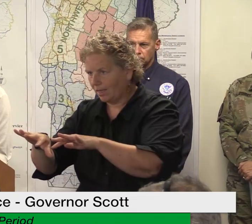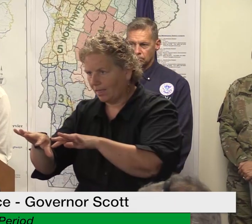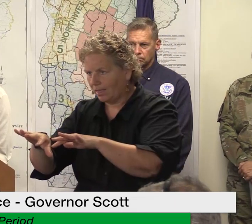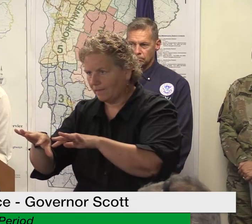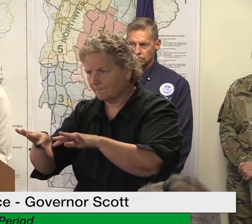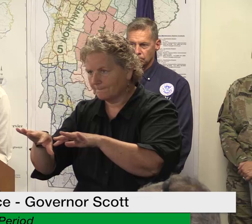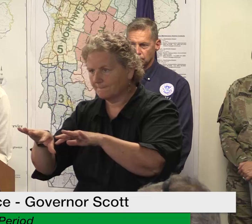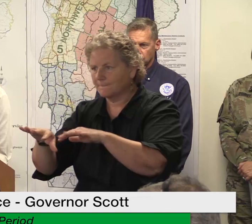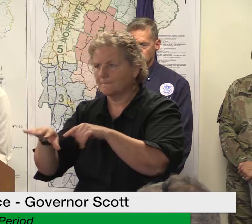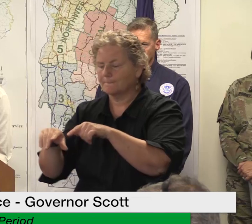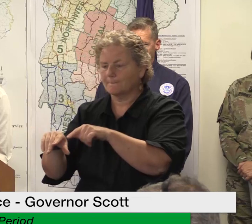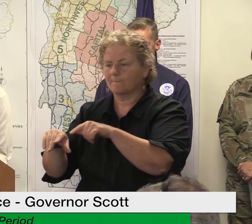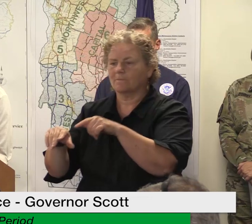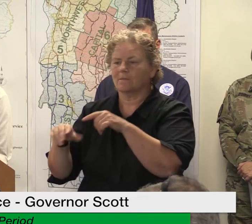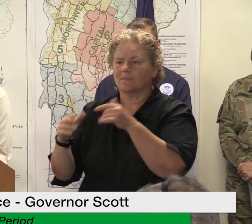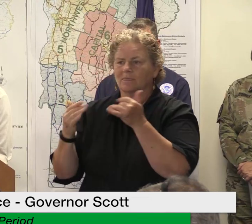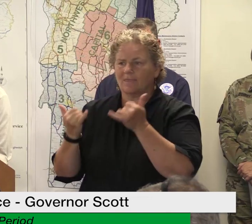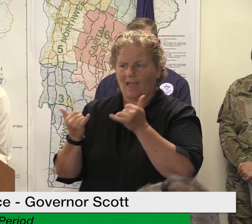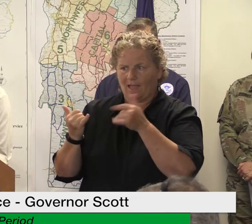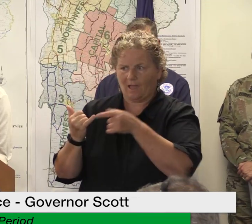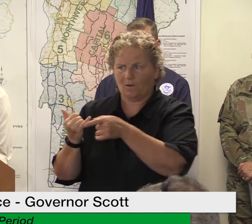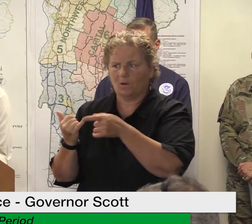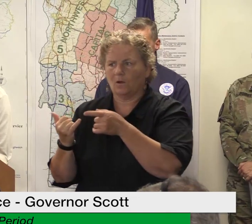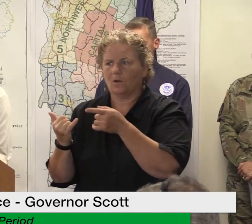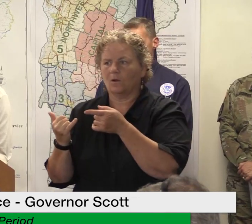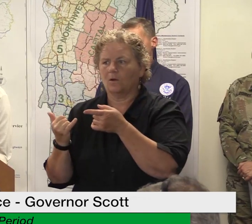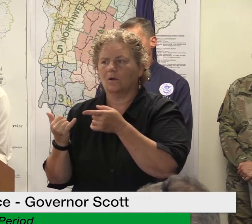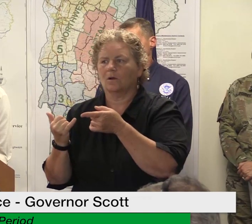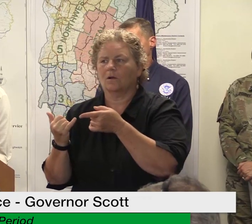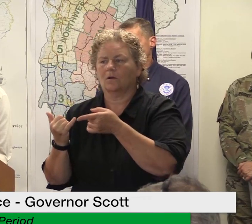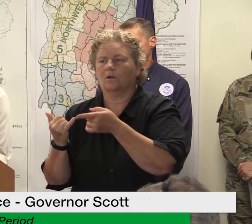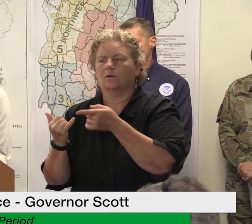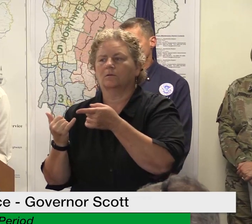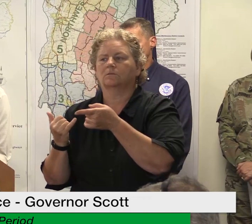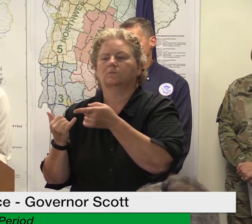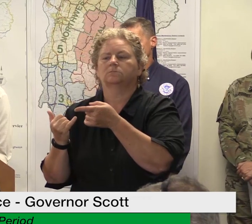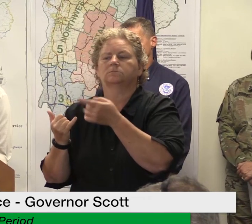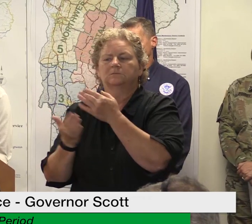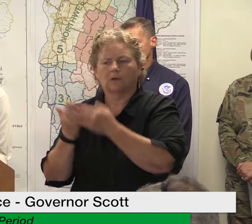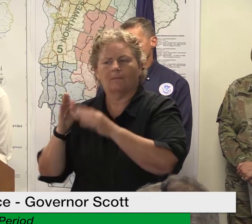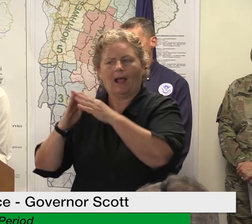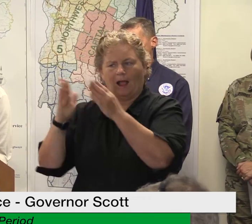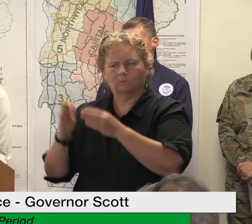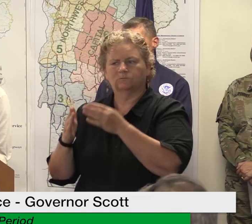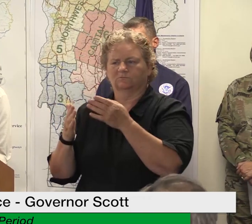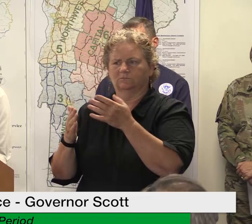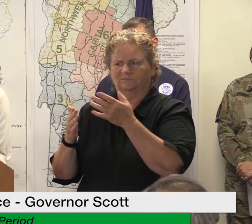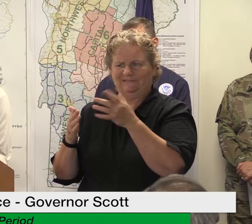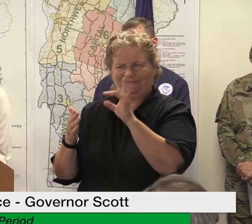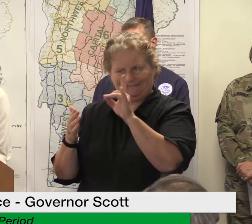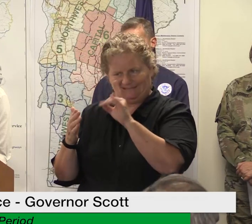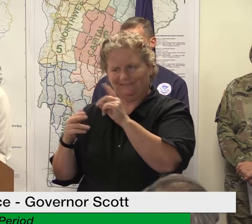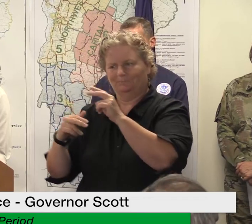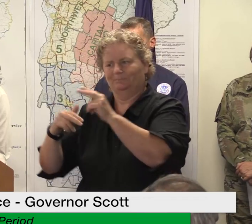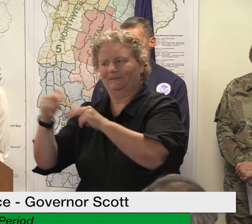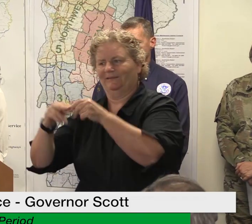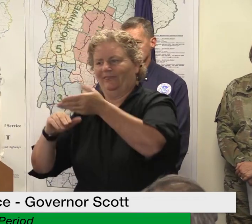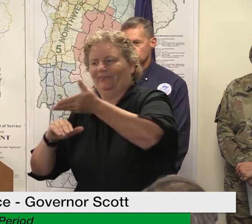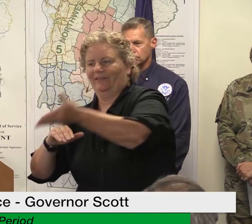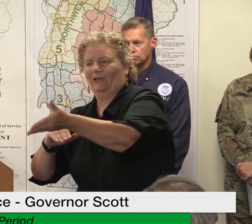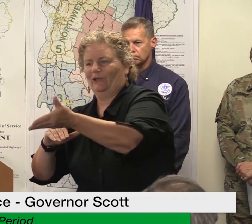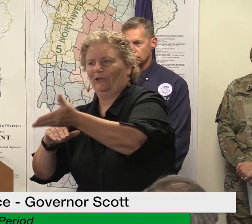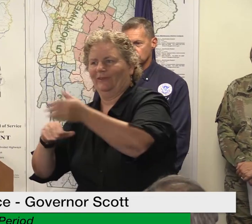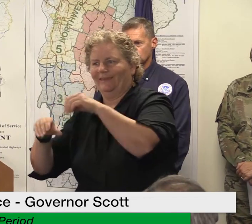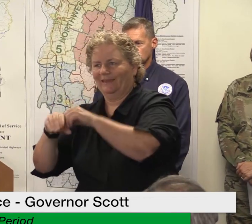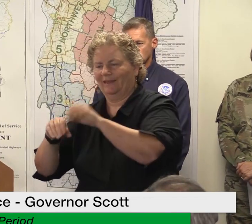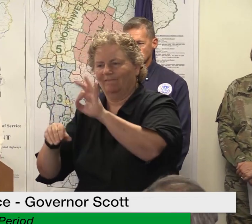as you know the solution for our housing problem how are we going to get out of this every 10 year flooding of these these major